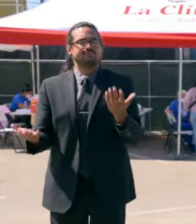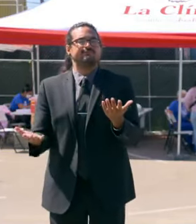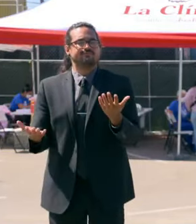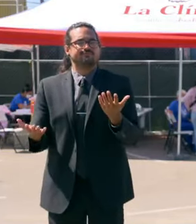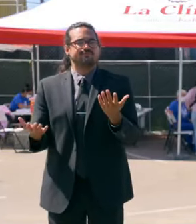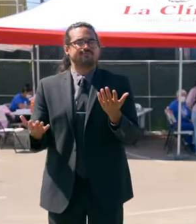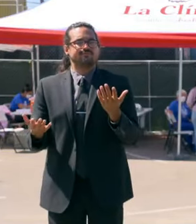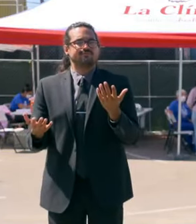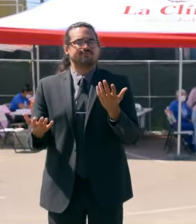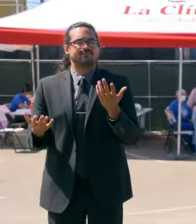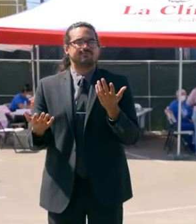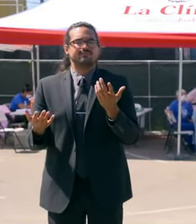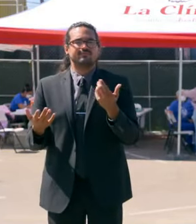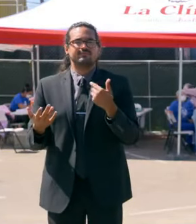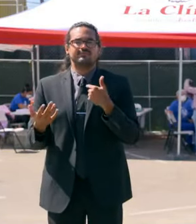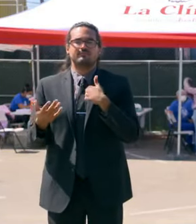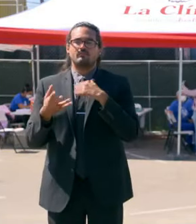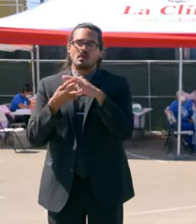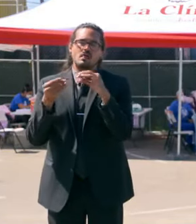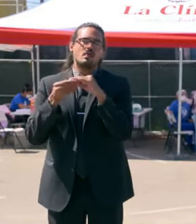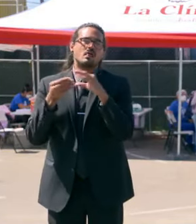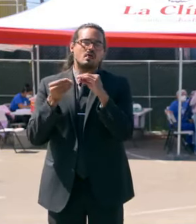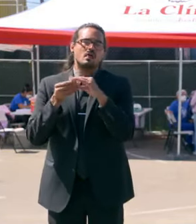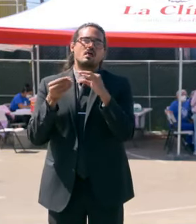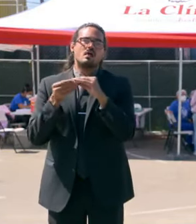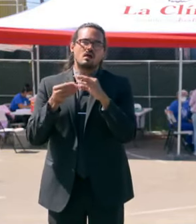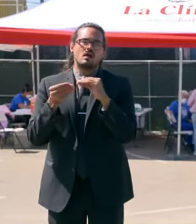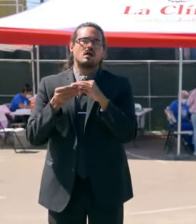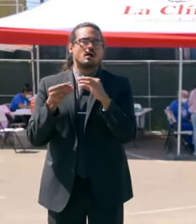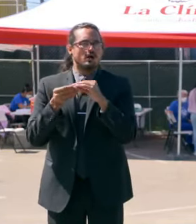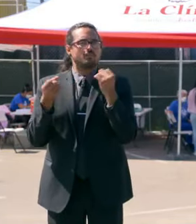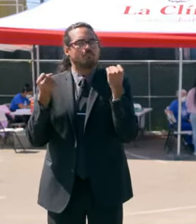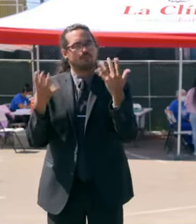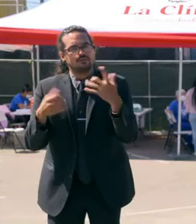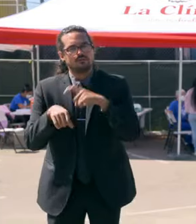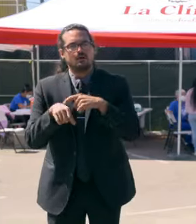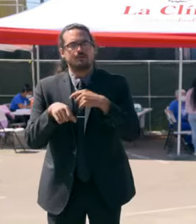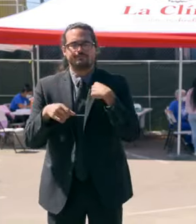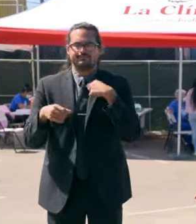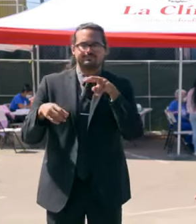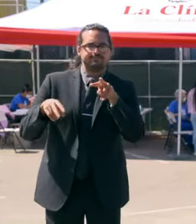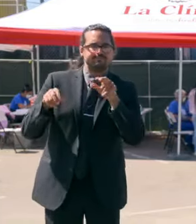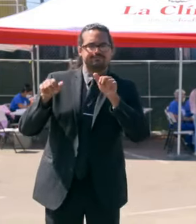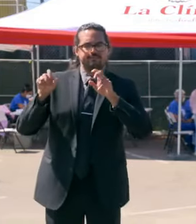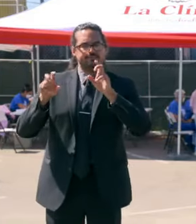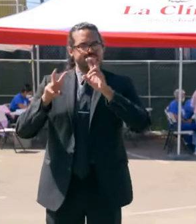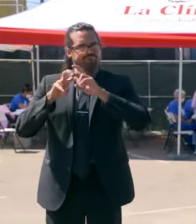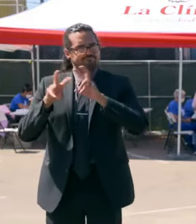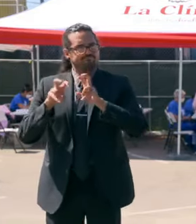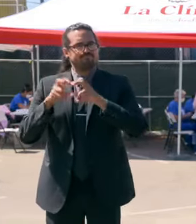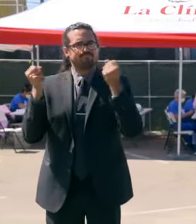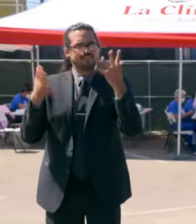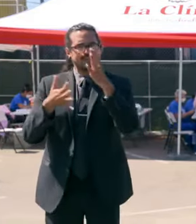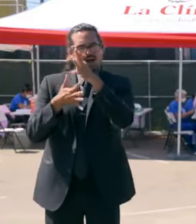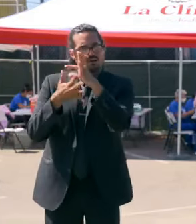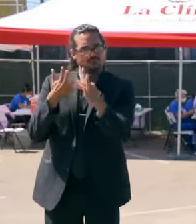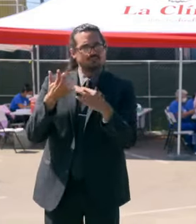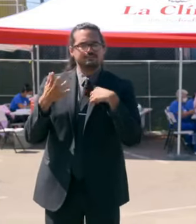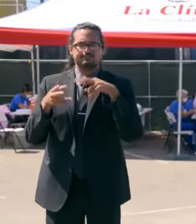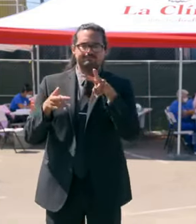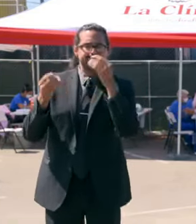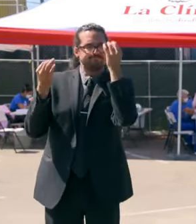200 times that we'll consider all options as things take shape. Now, some folks run with